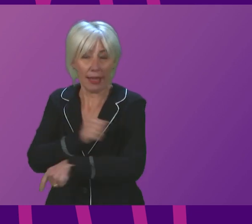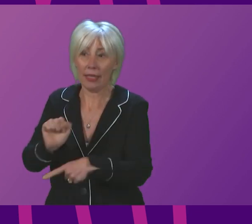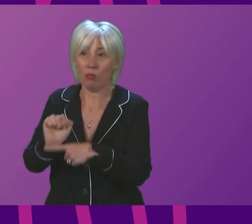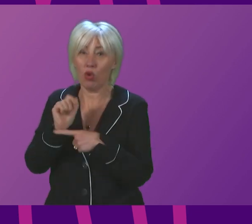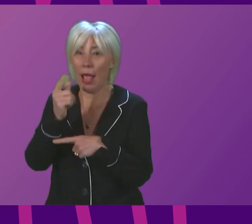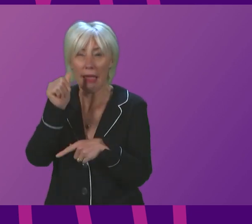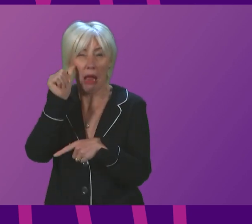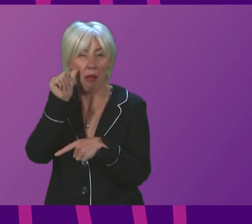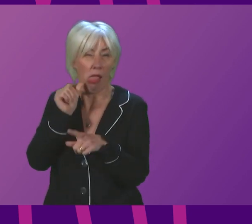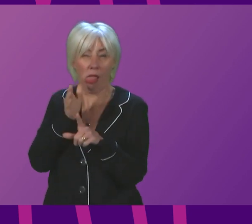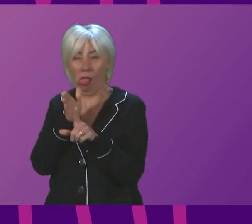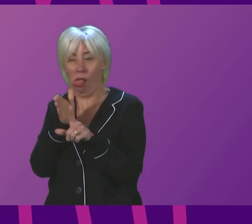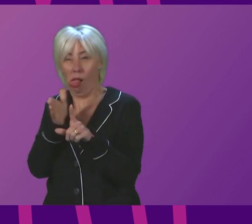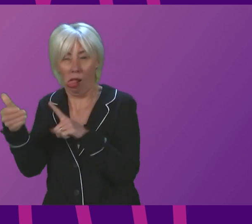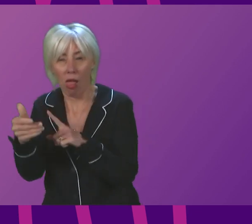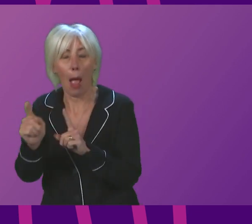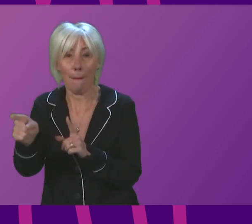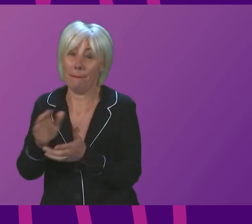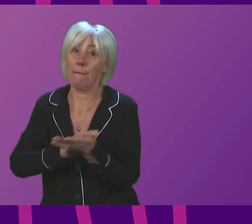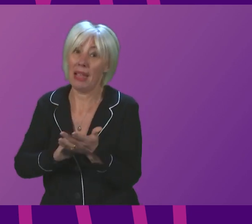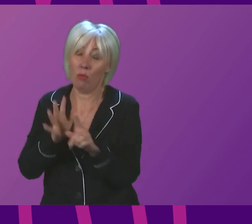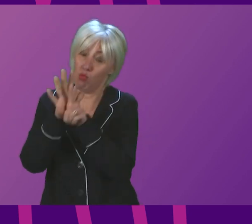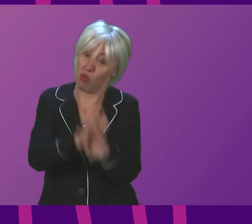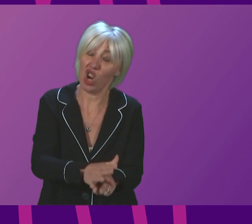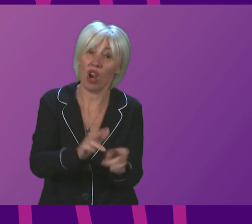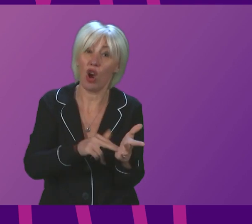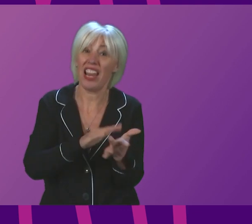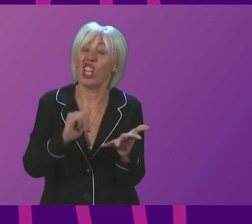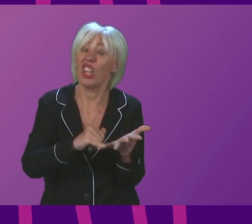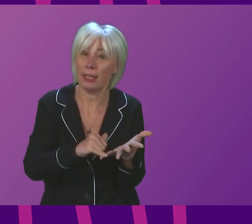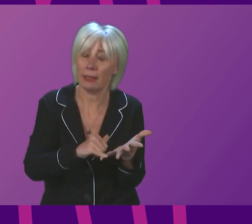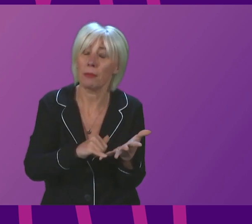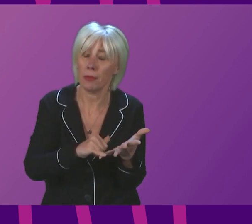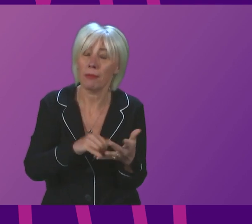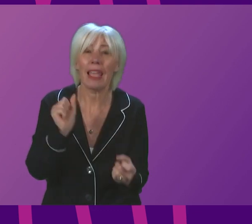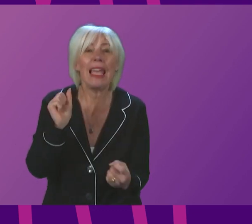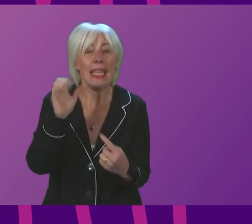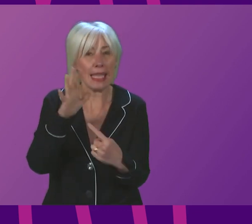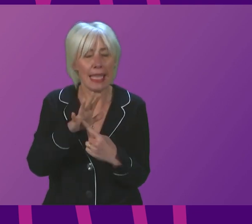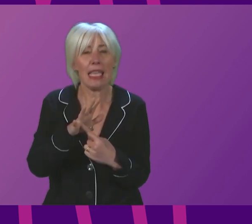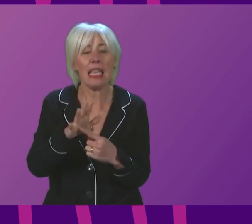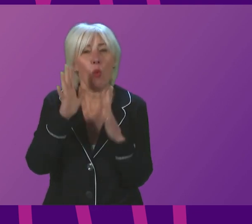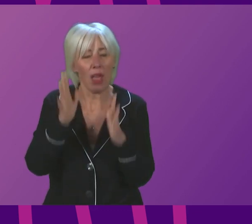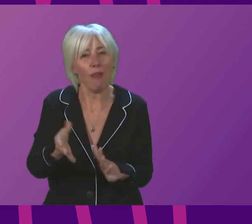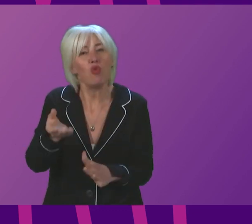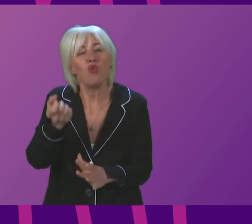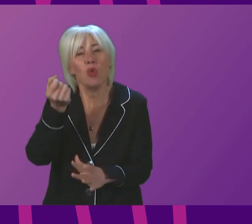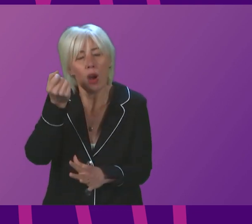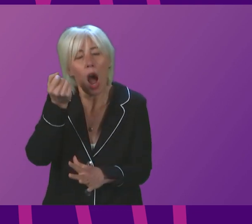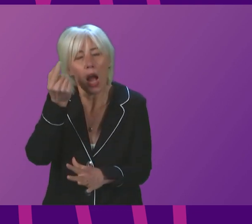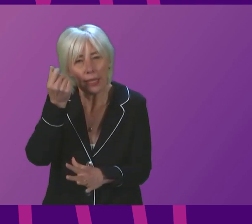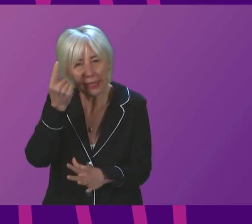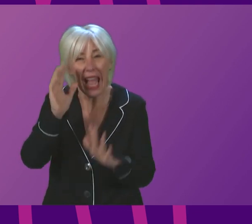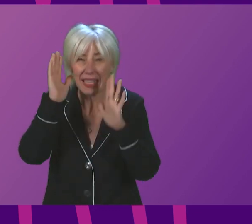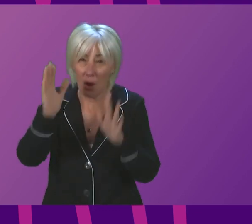very intense additional pressure on the National Health Service. A key point we must understand is this, and I want